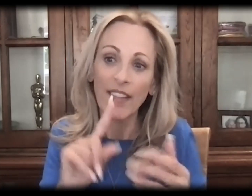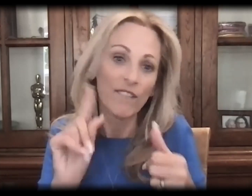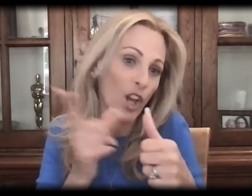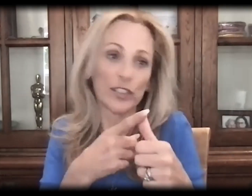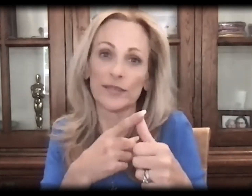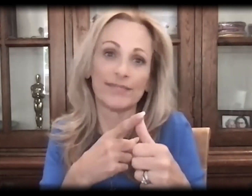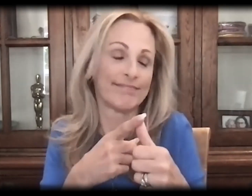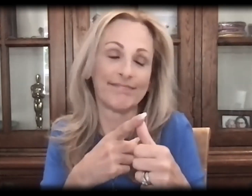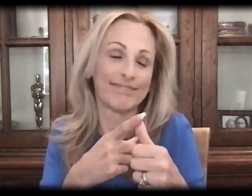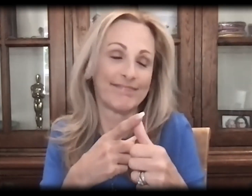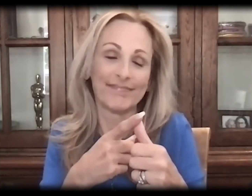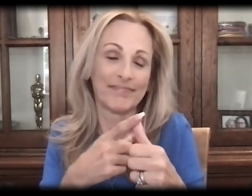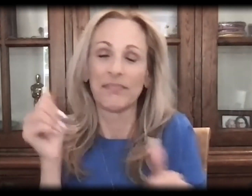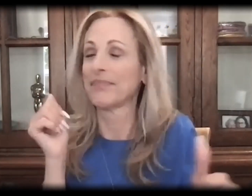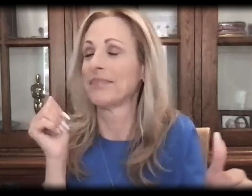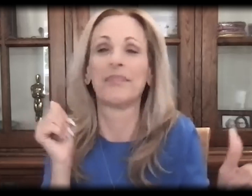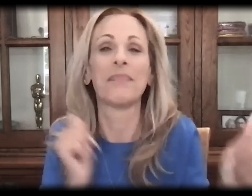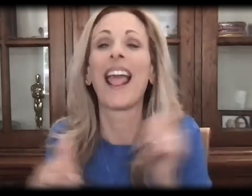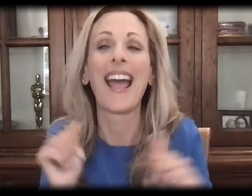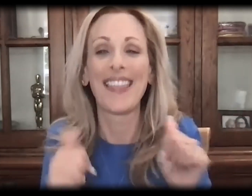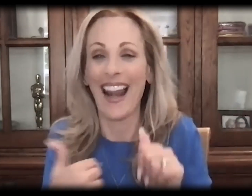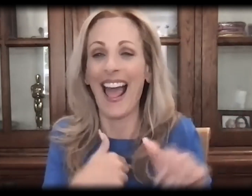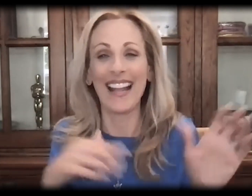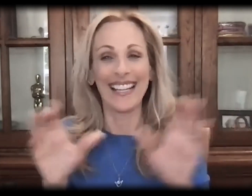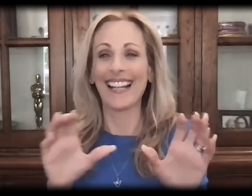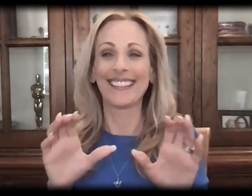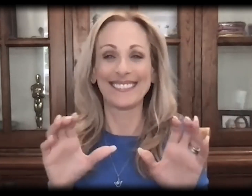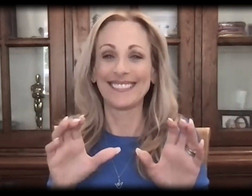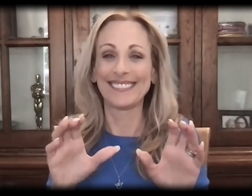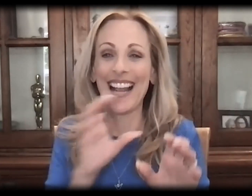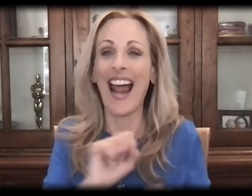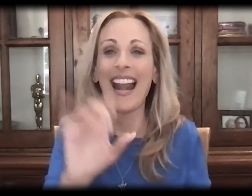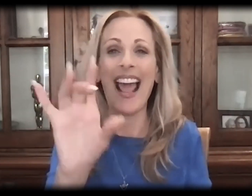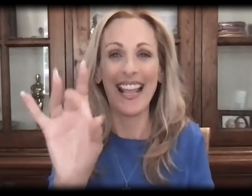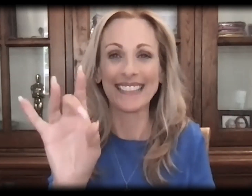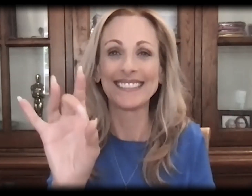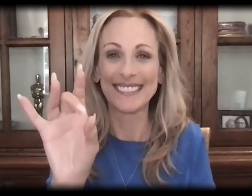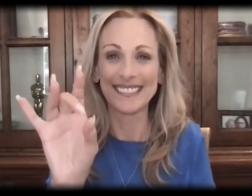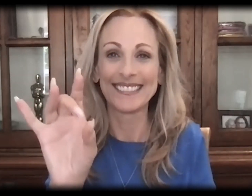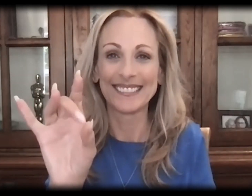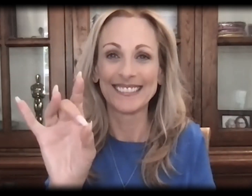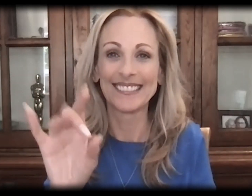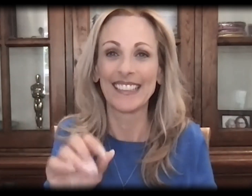It was the first play that I ever did at eight years old.